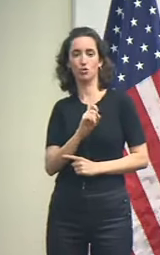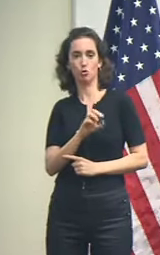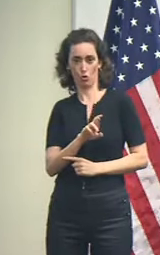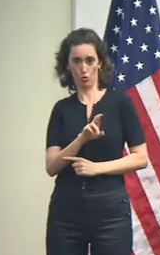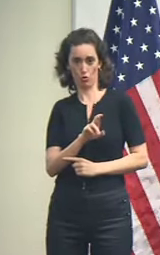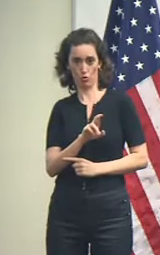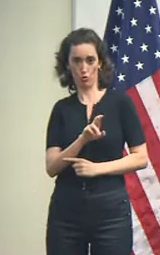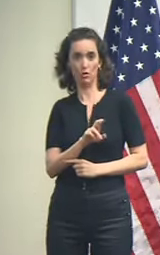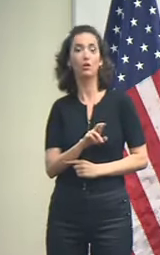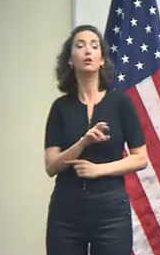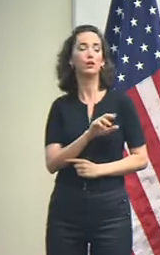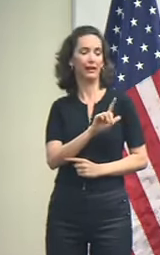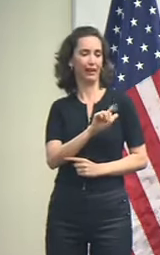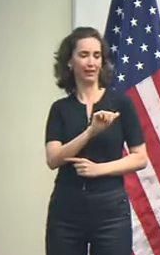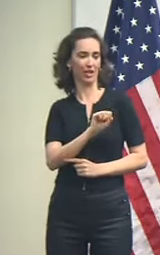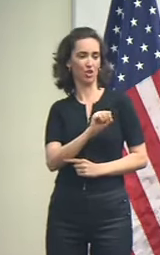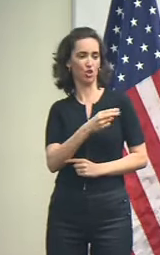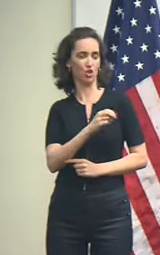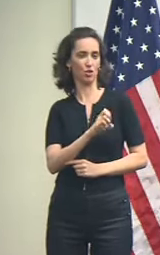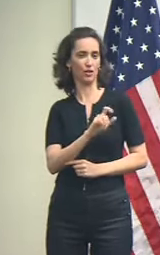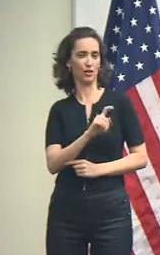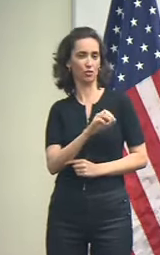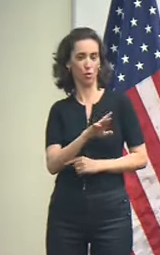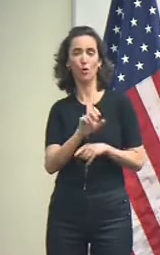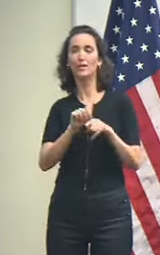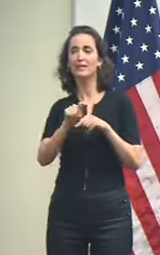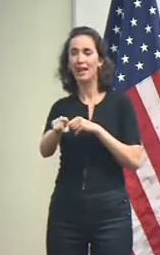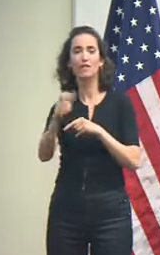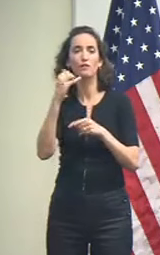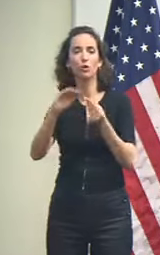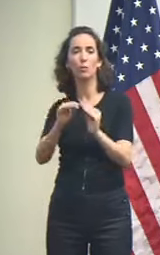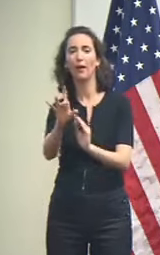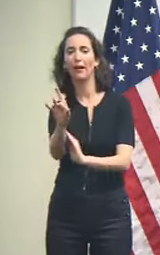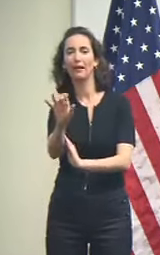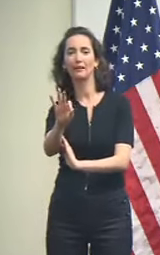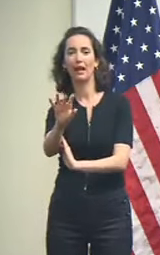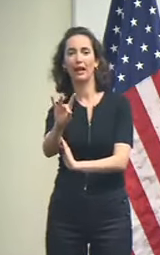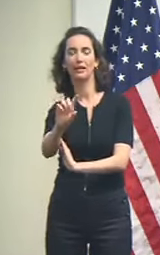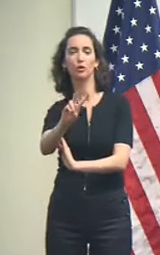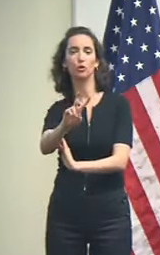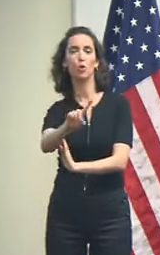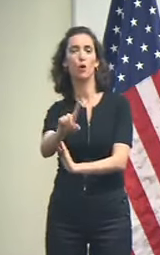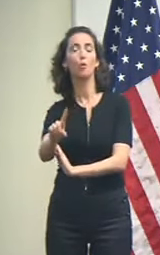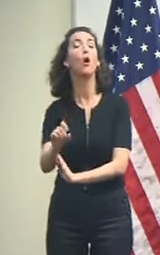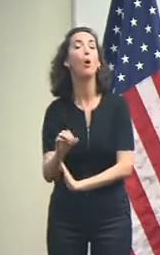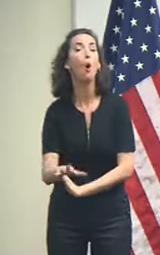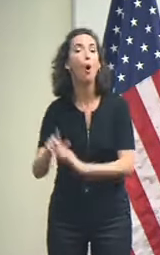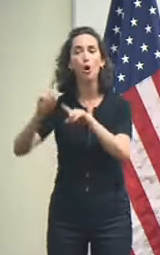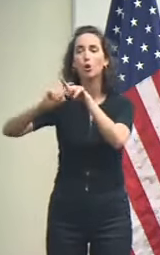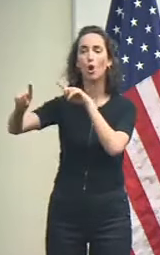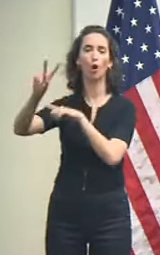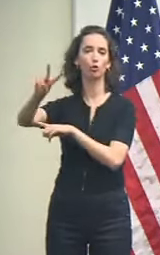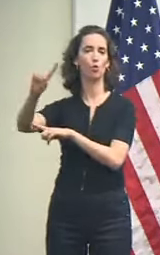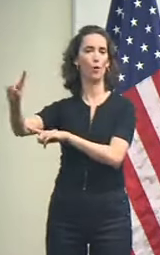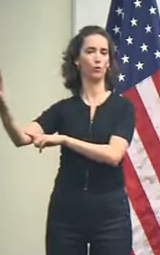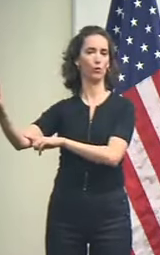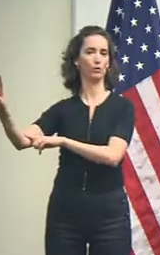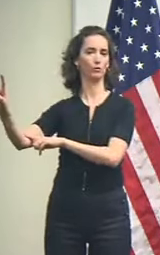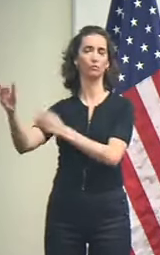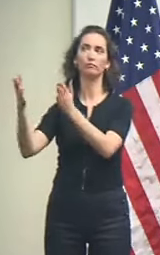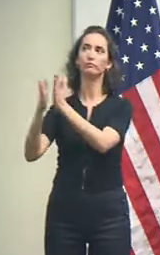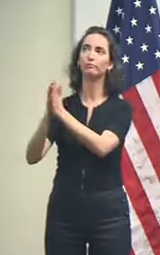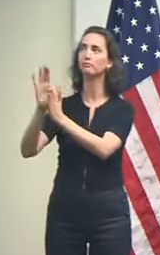211 and get answers to your questions. Because we expect power outages and cool weathers